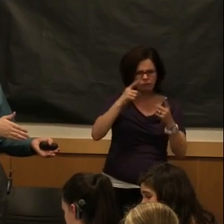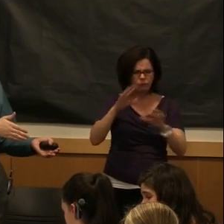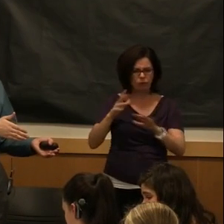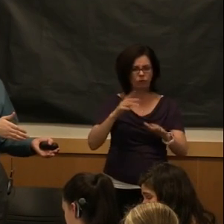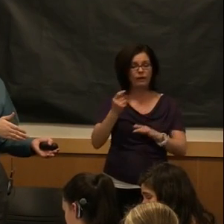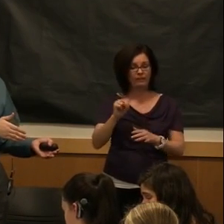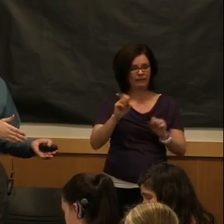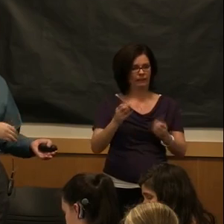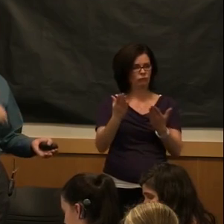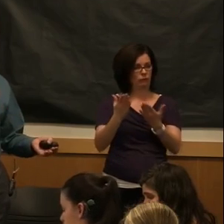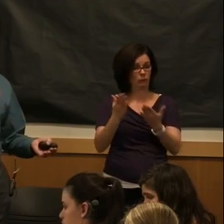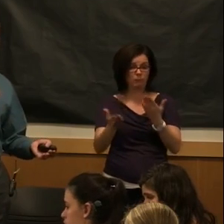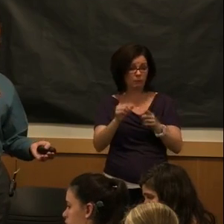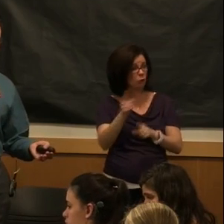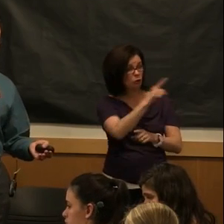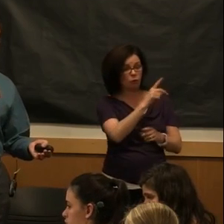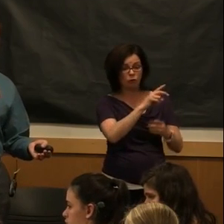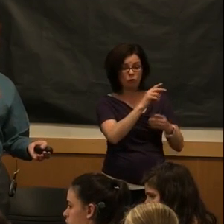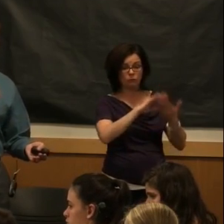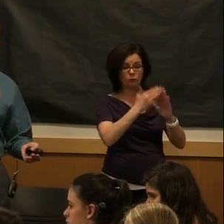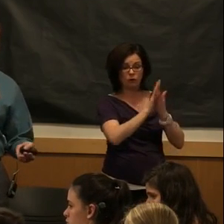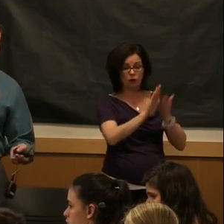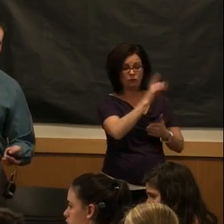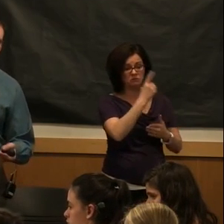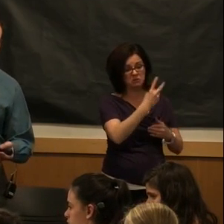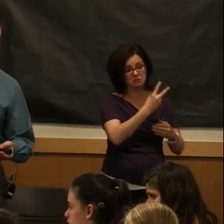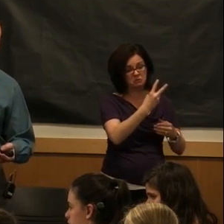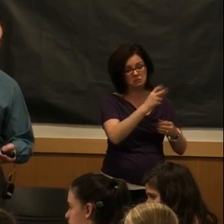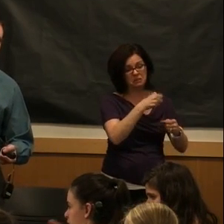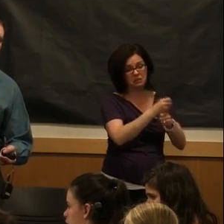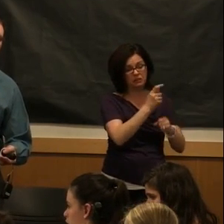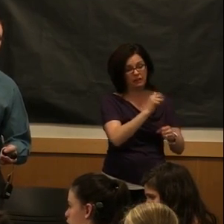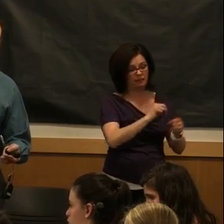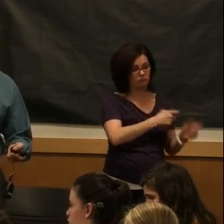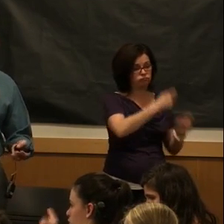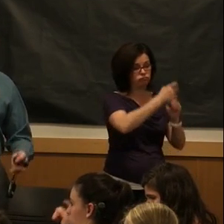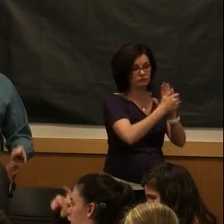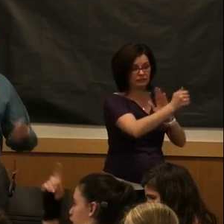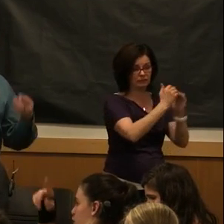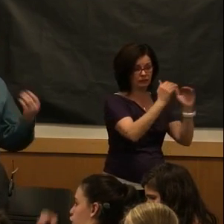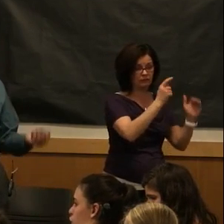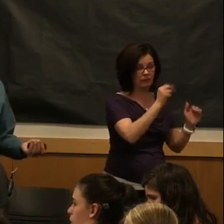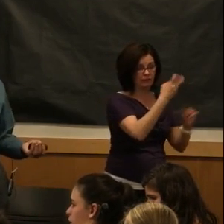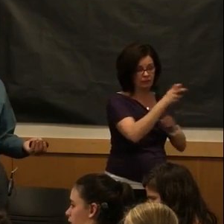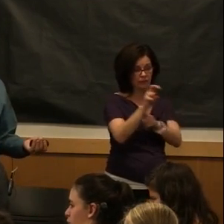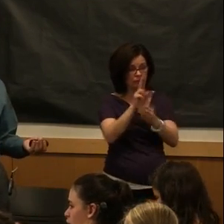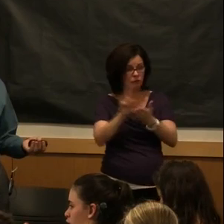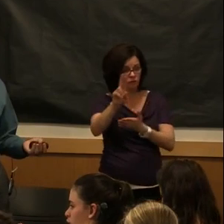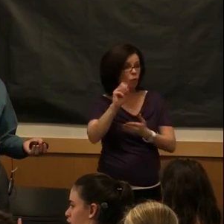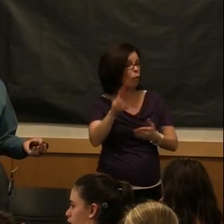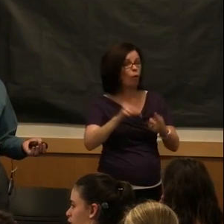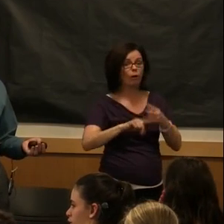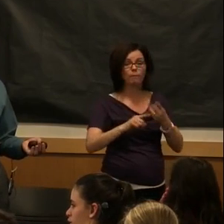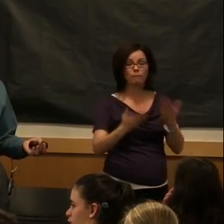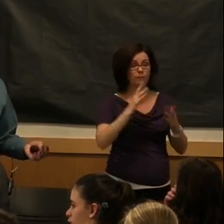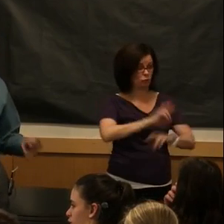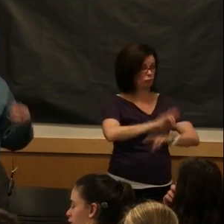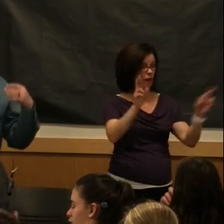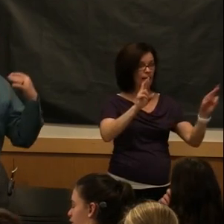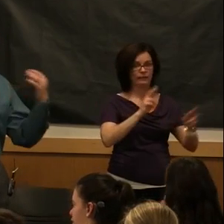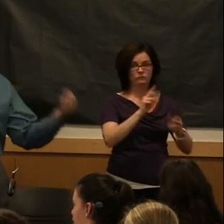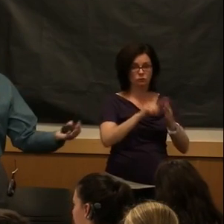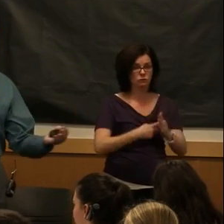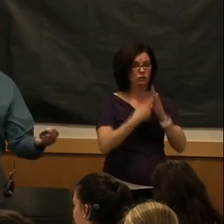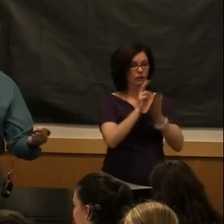college for a year or two and build your skill levels and then come to a university. Or if you're ready to start at the university,